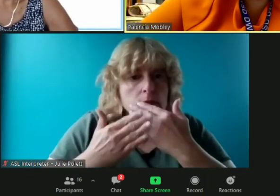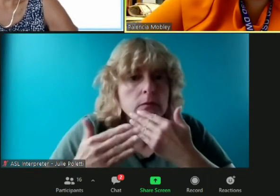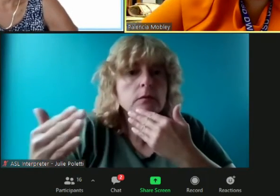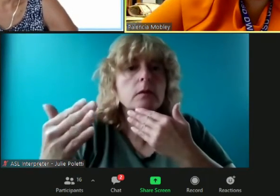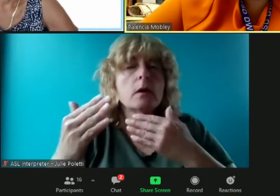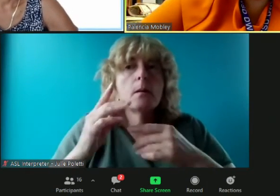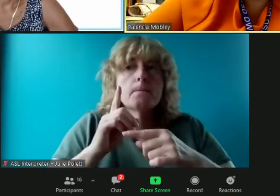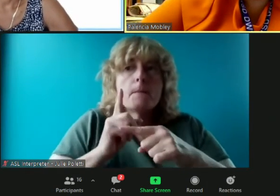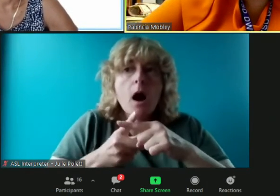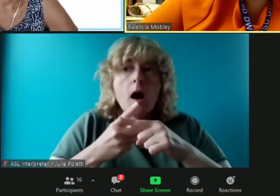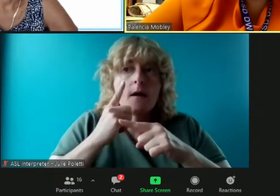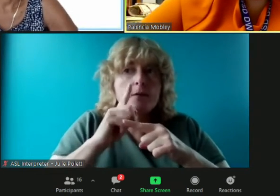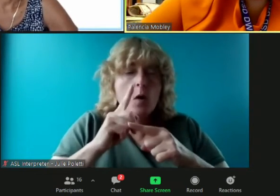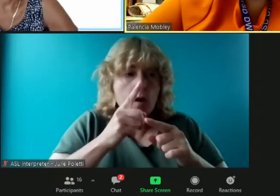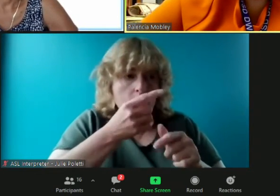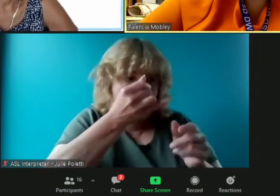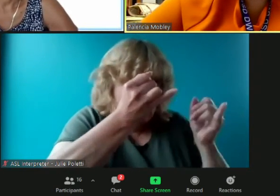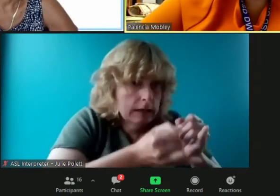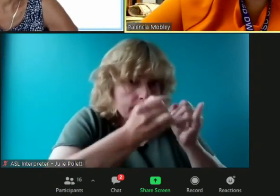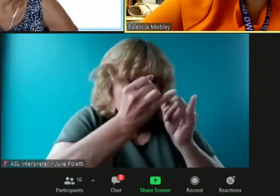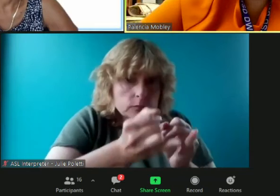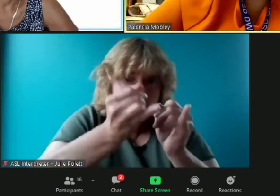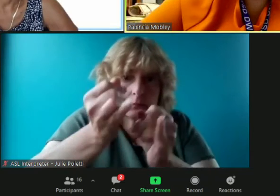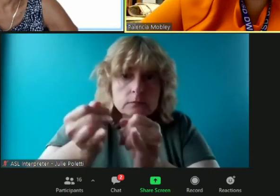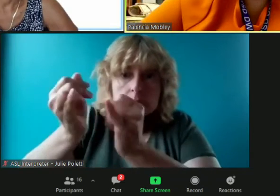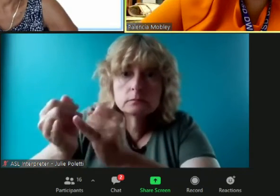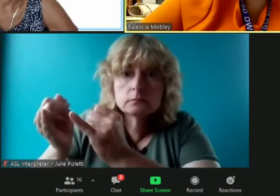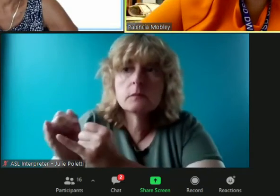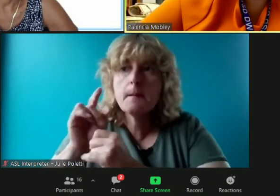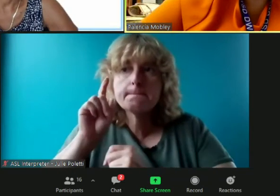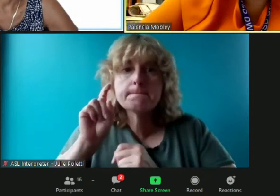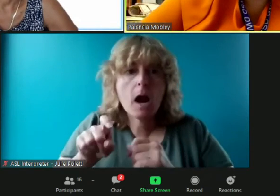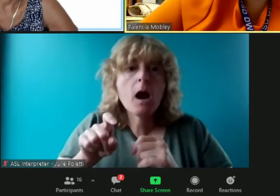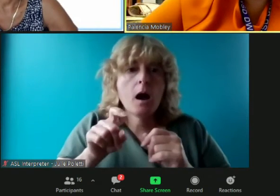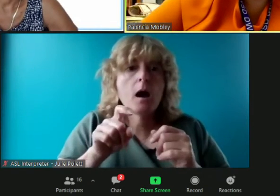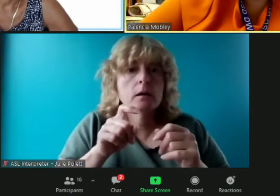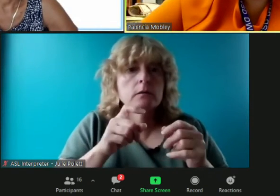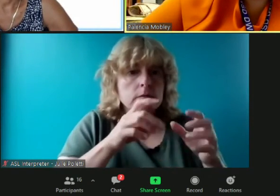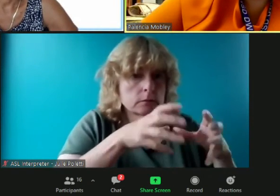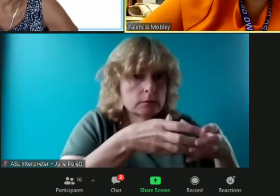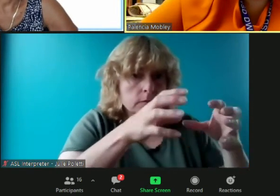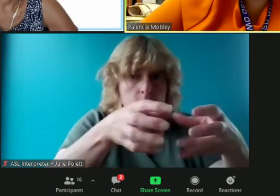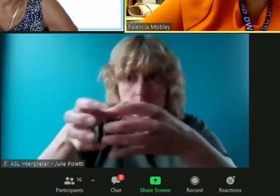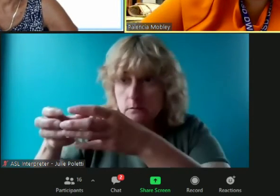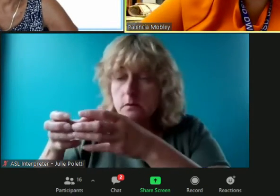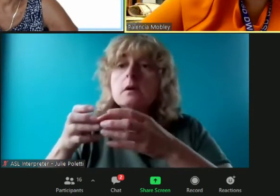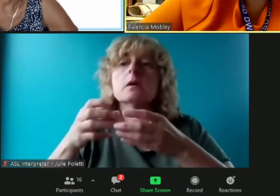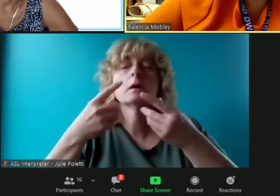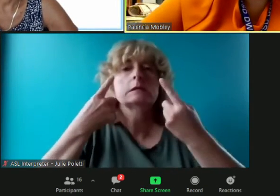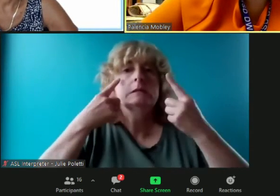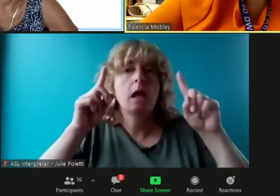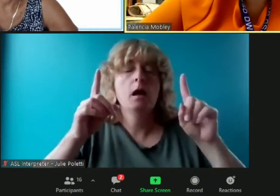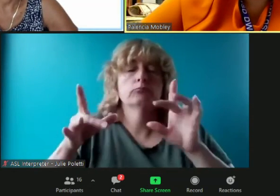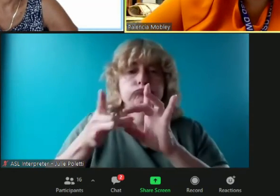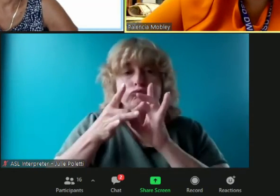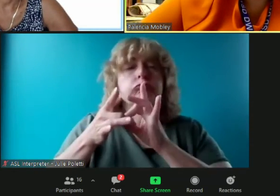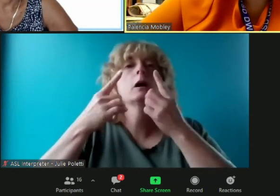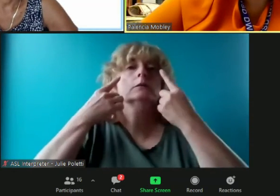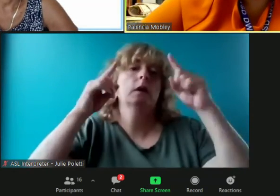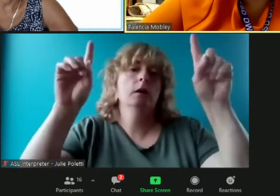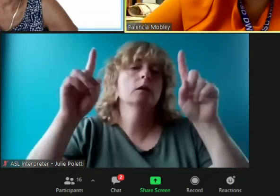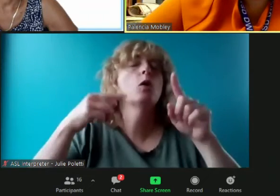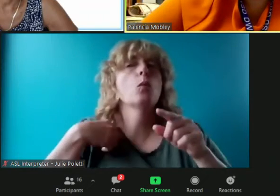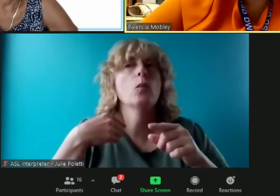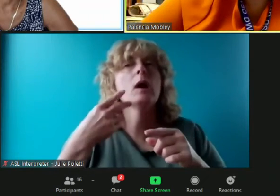to have success in the future and i think and we looked at climate change you know parameters i think what is challenging